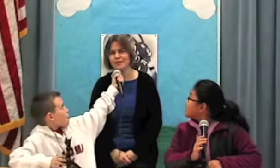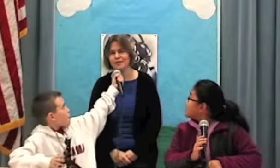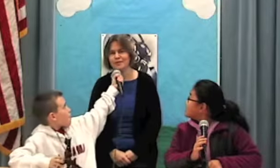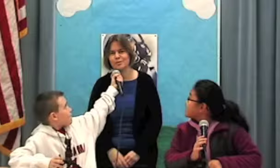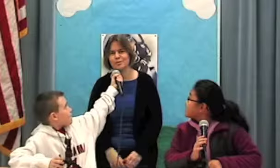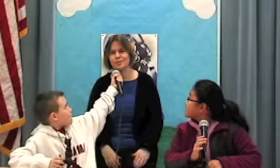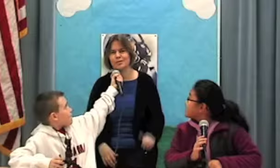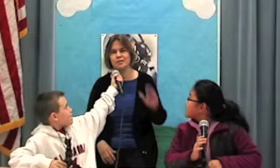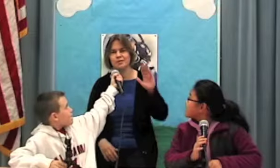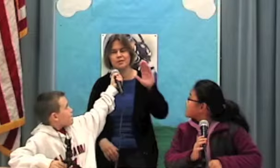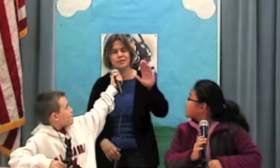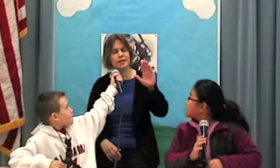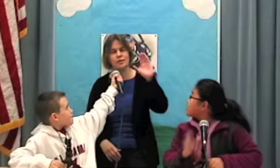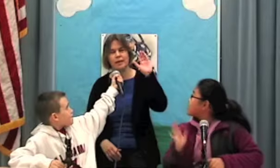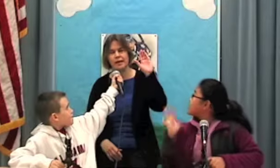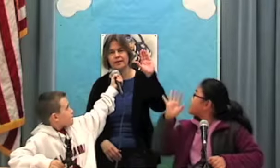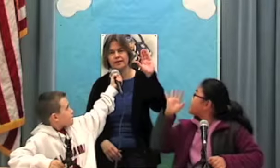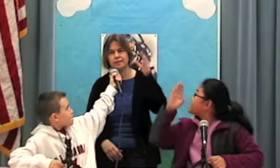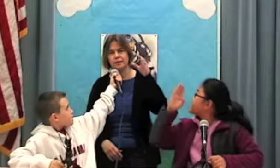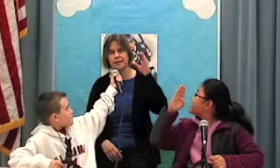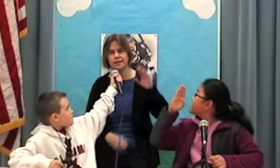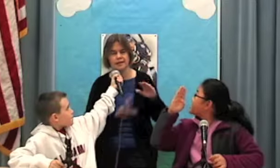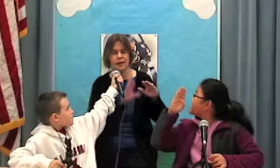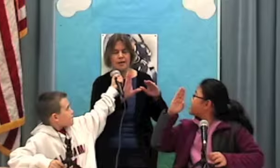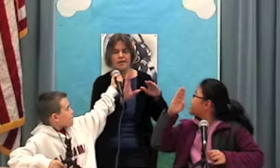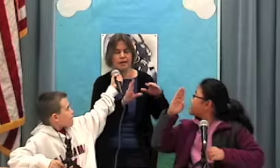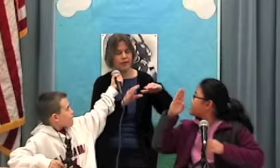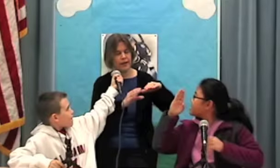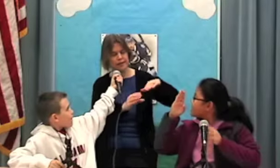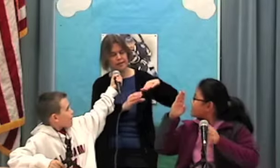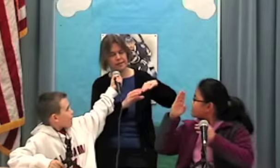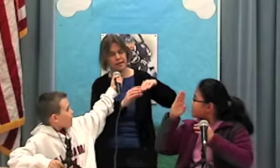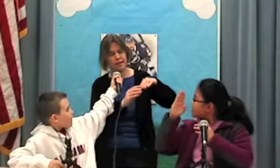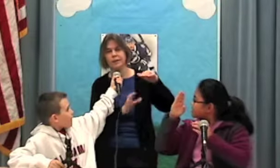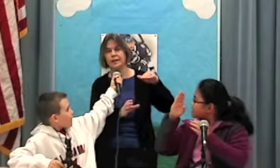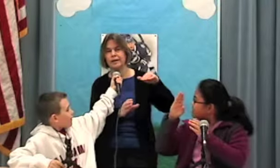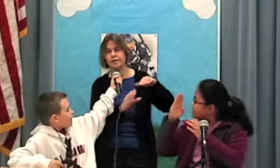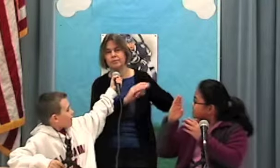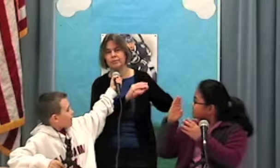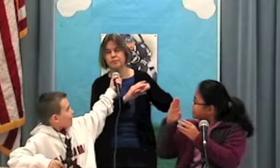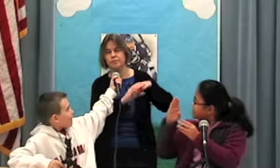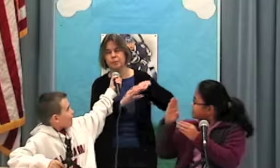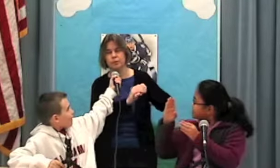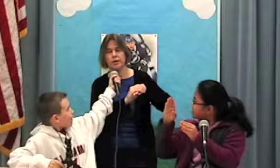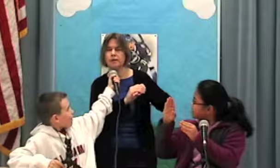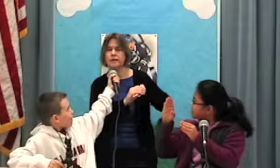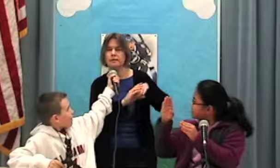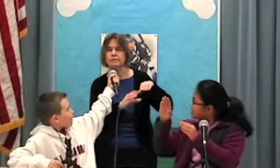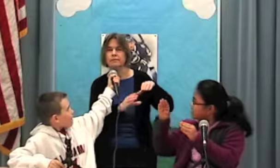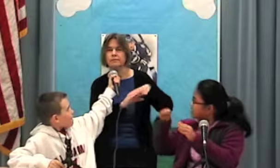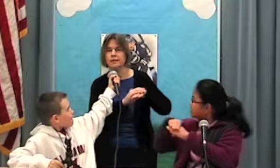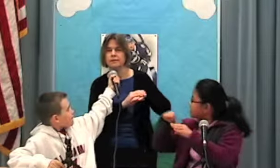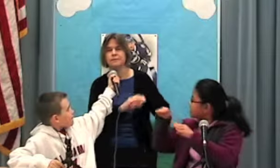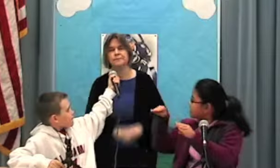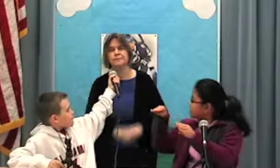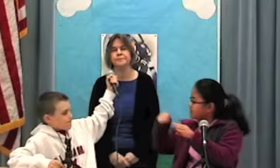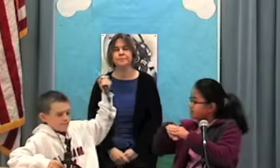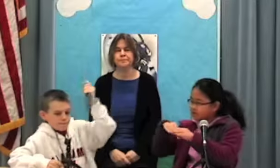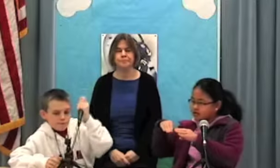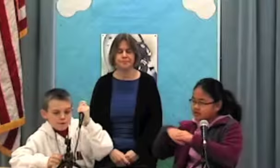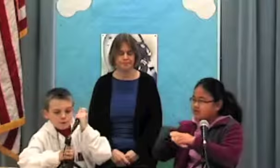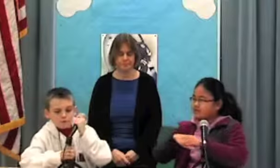Okay, for Mittens, what you're going to do is you're going to take your one hand, like this. The other hand is going to be like you're putting on a mitten. Mitten.